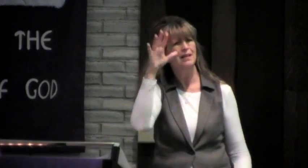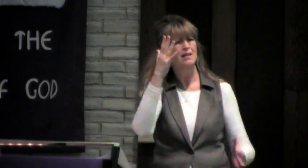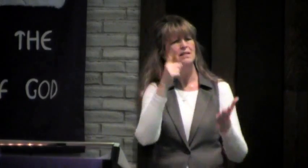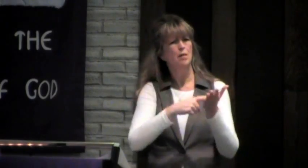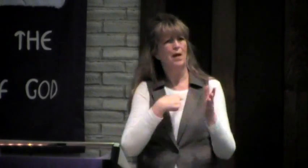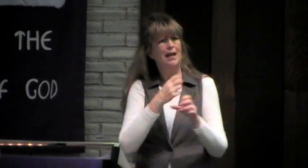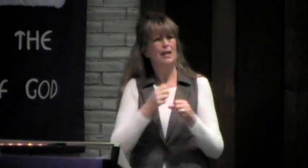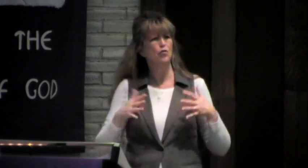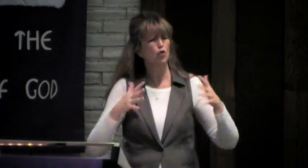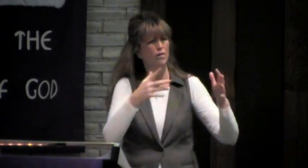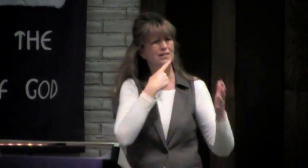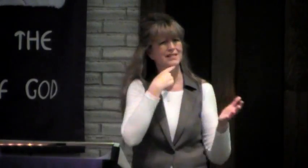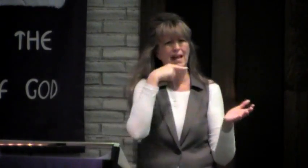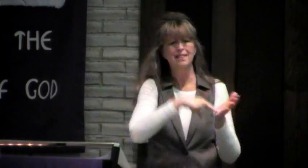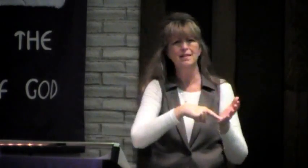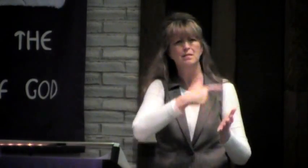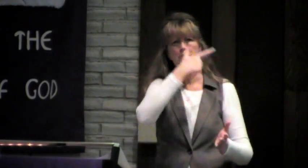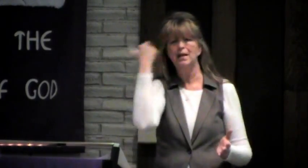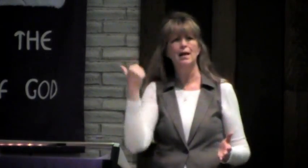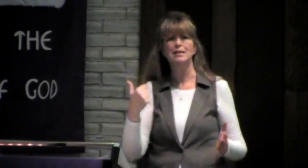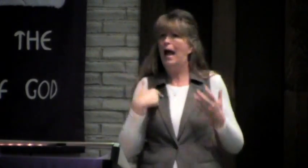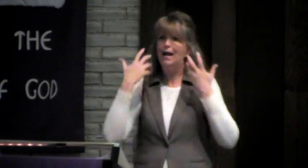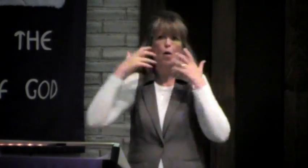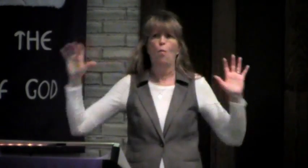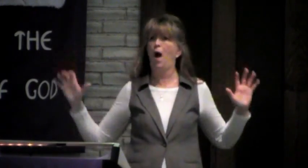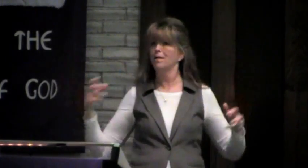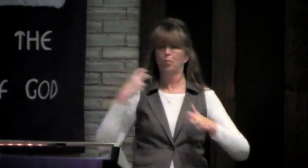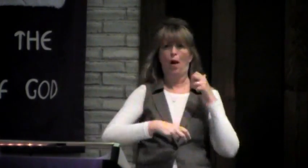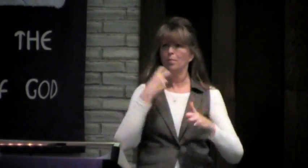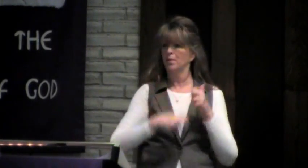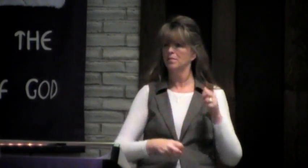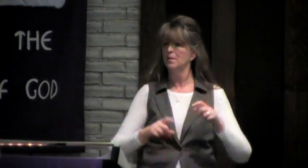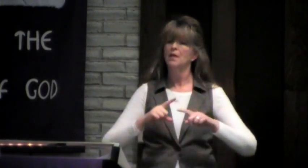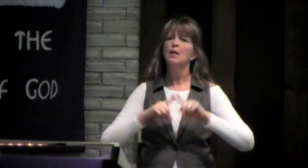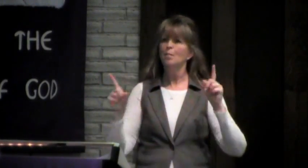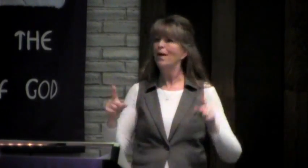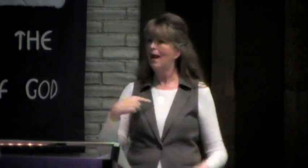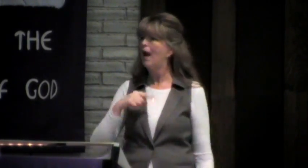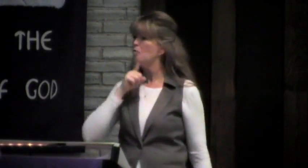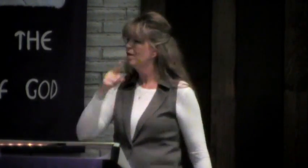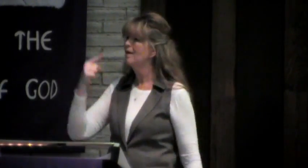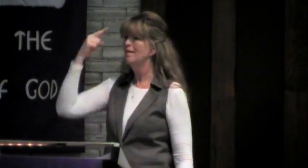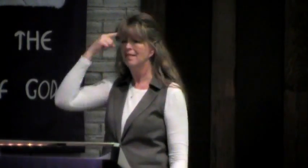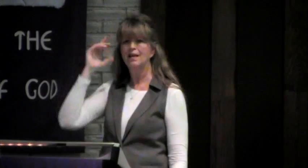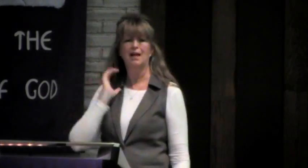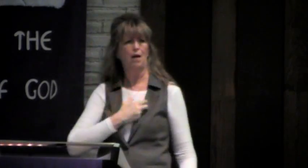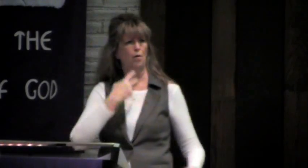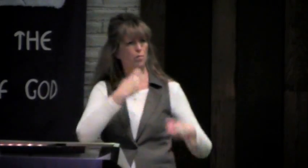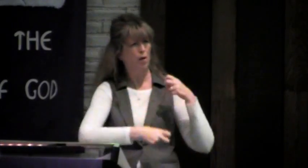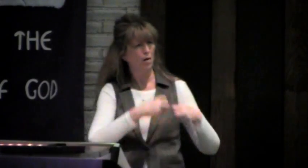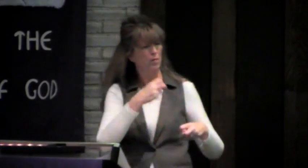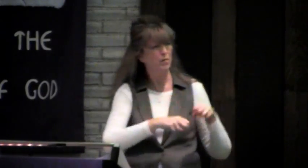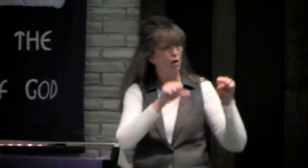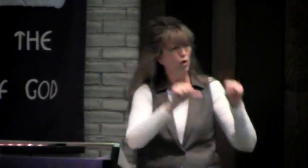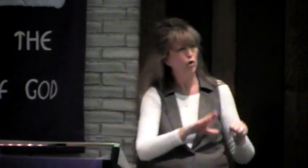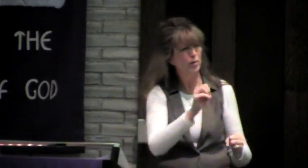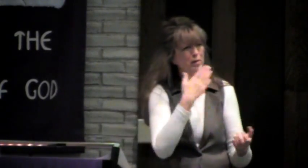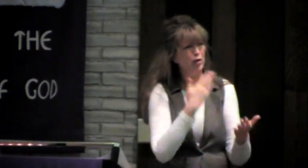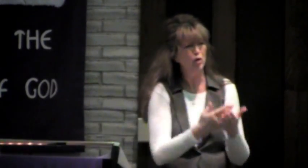think, and I truly think that sometimes I get nervous saying this because I don't want to have problems, but I really think that